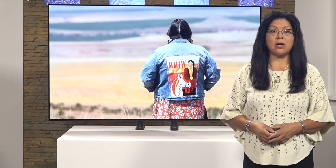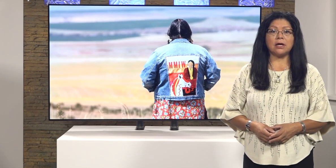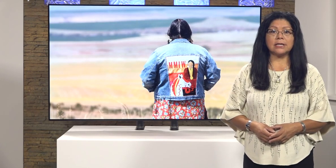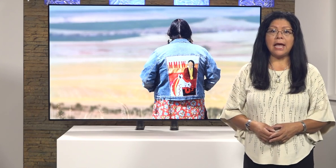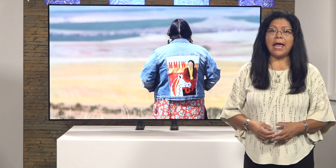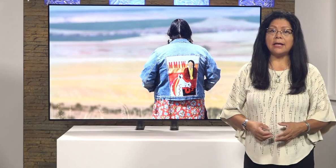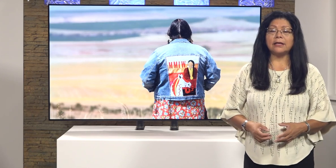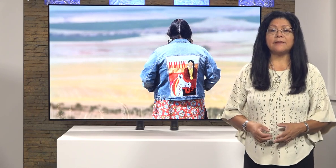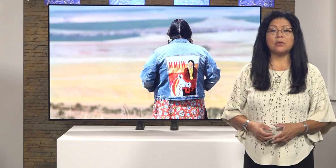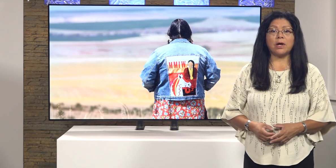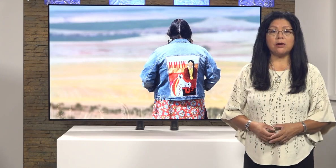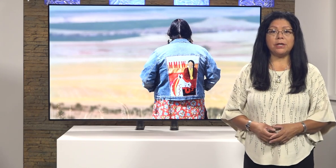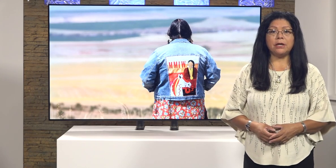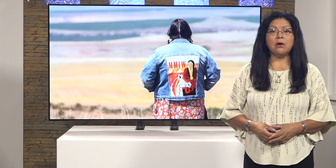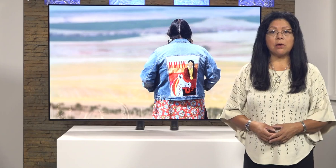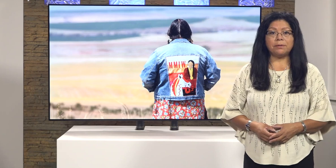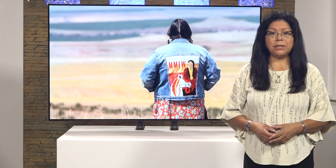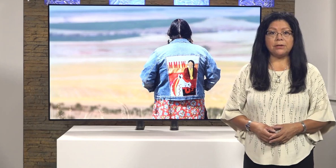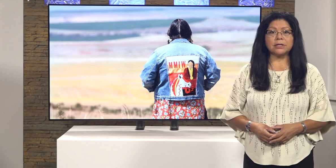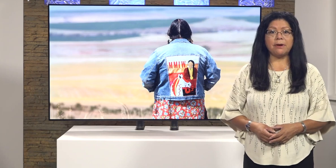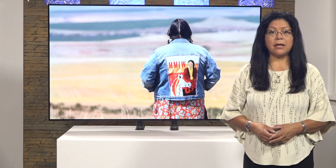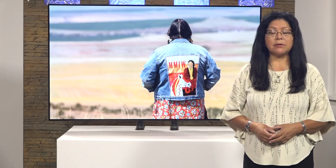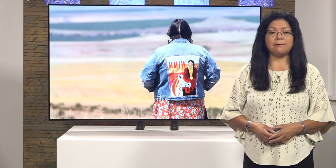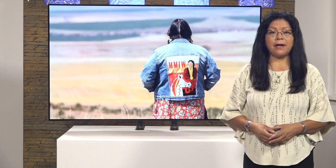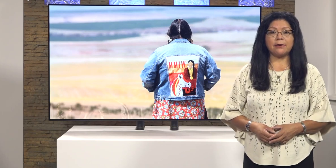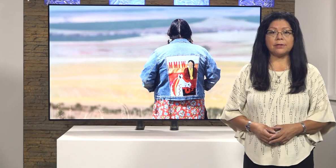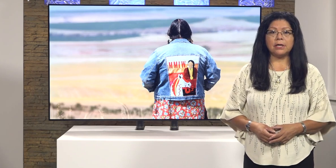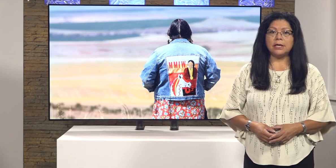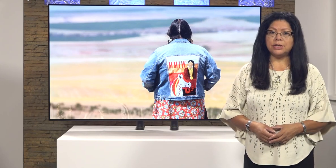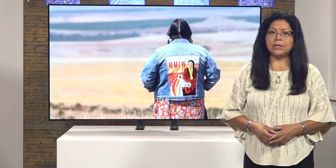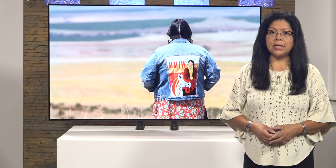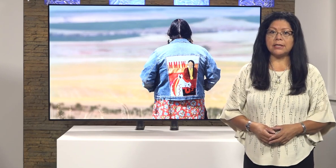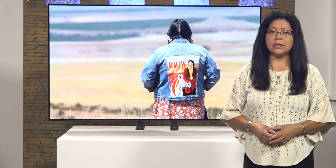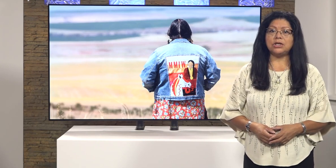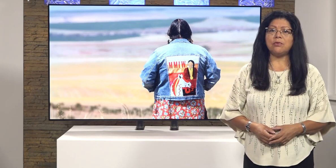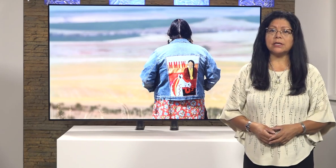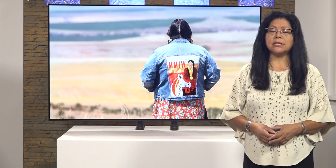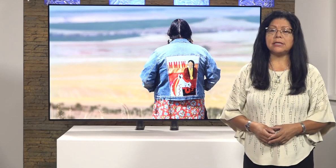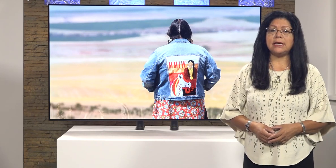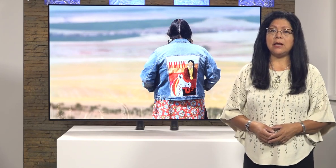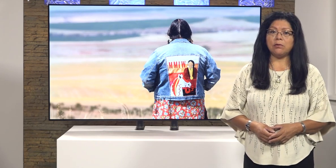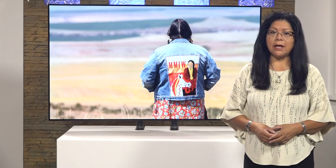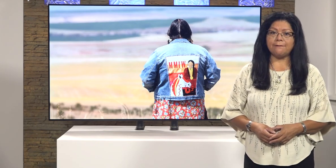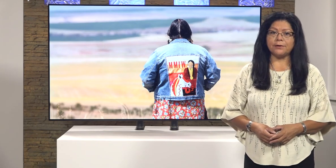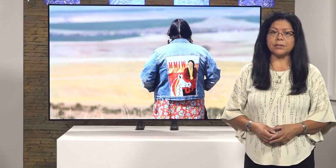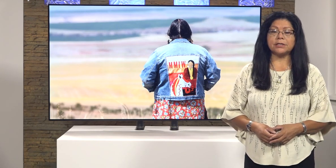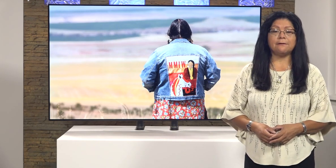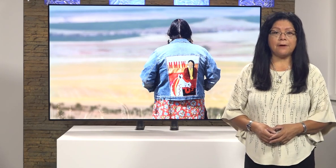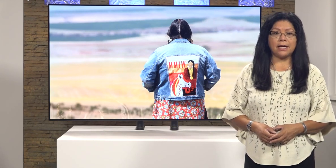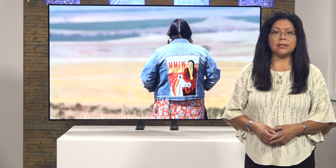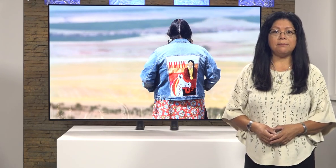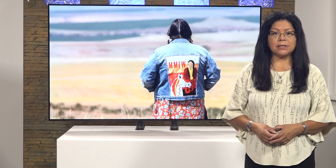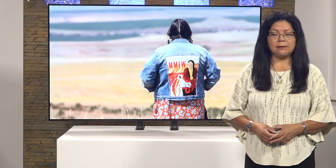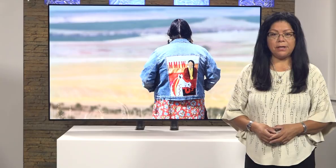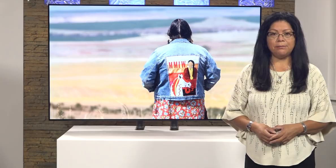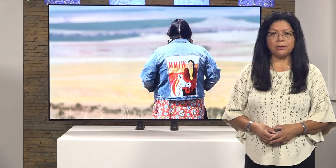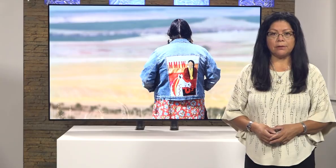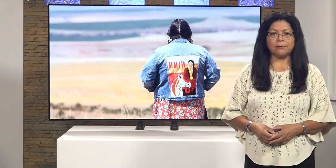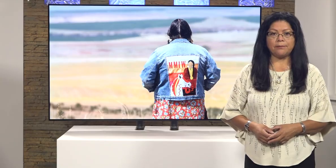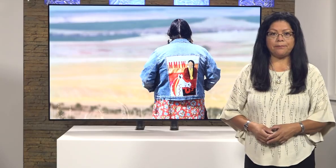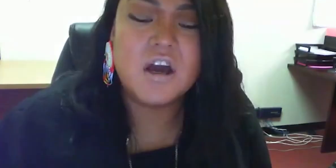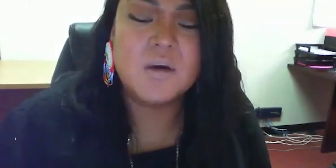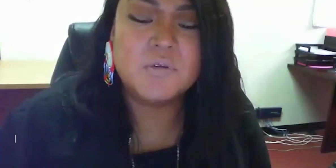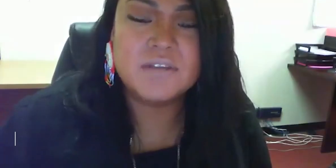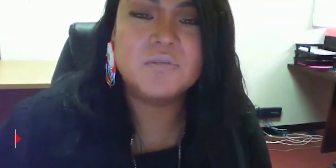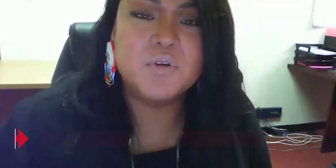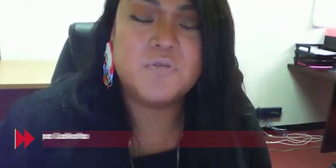of this cause and lives in Wyoming, where Petito's body was found. She says she wants to see equal efforts to find missing people.